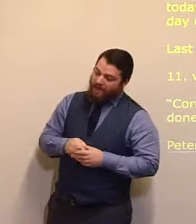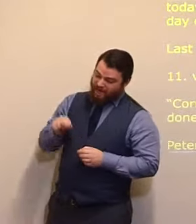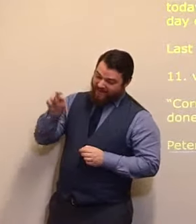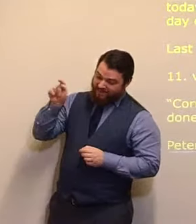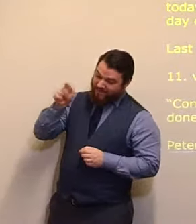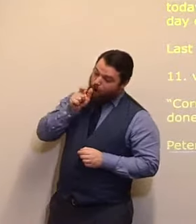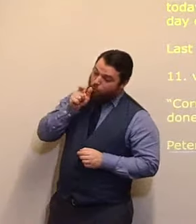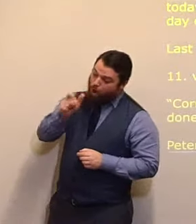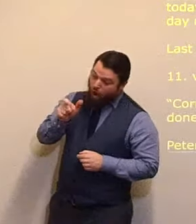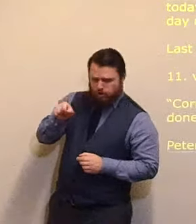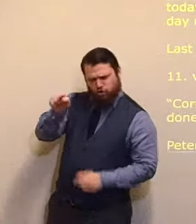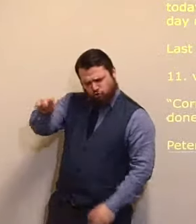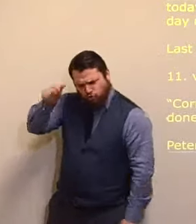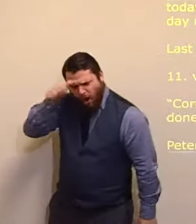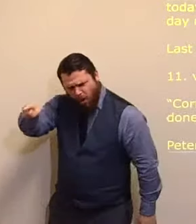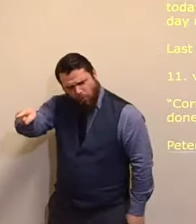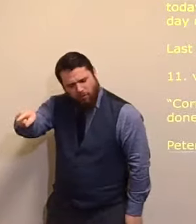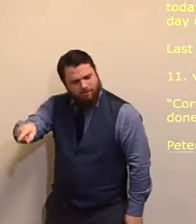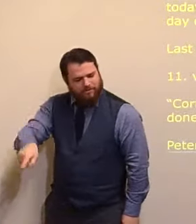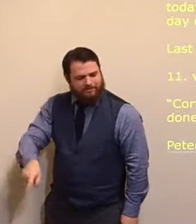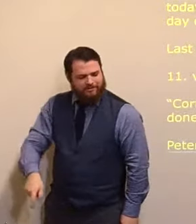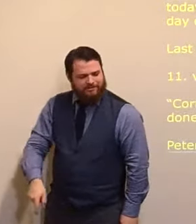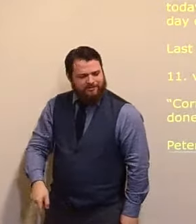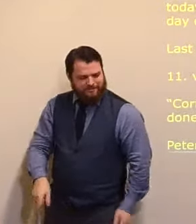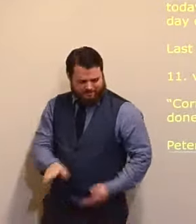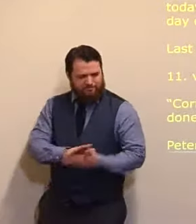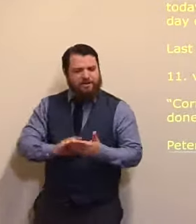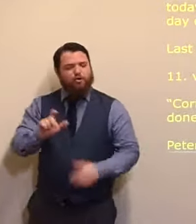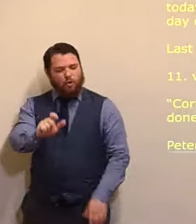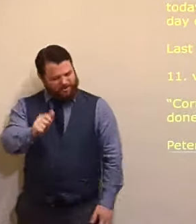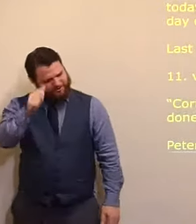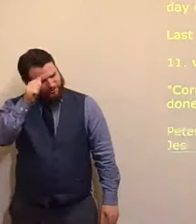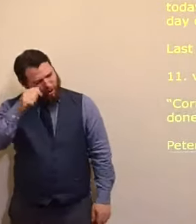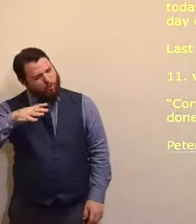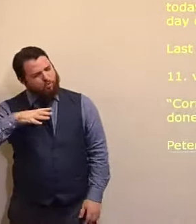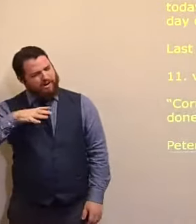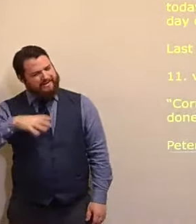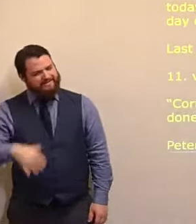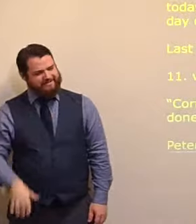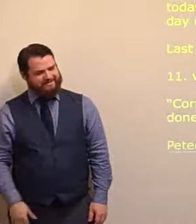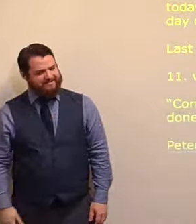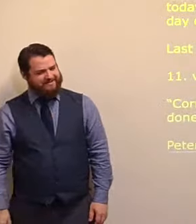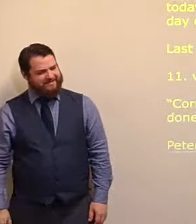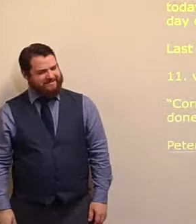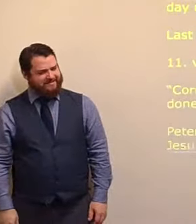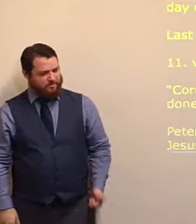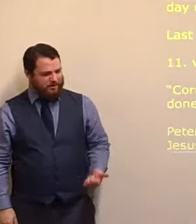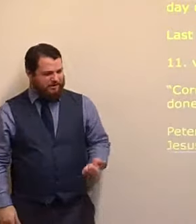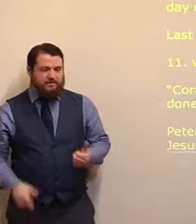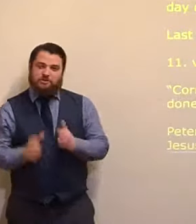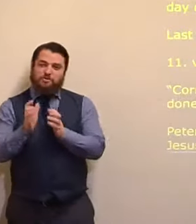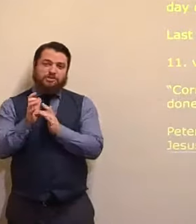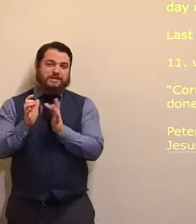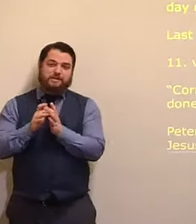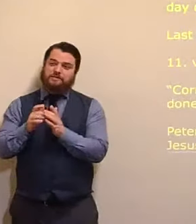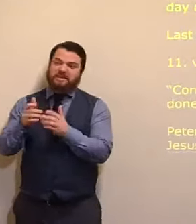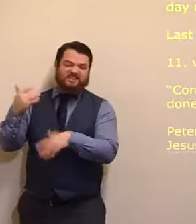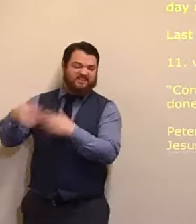ye know. So it's not something, that has happened, hiddenly. It was not hidden. It was not secret.